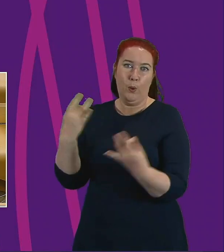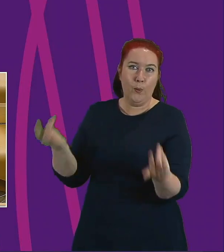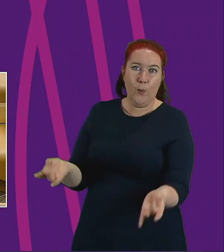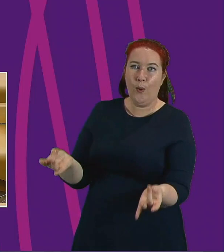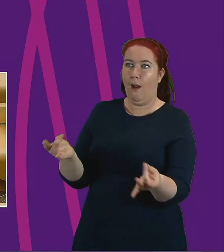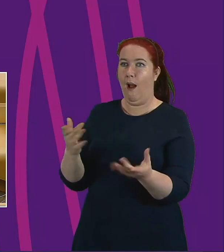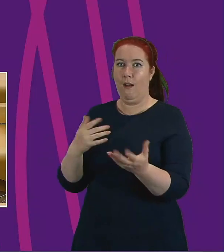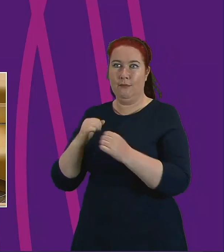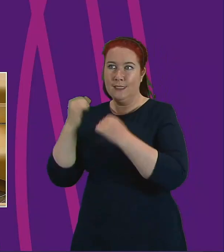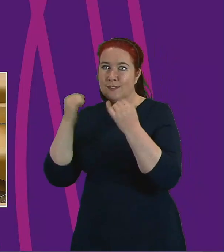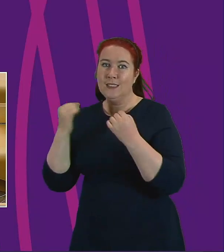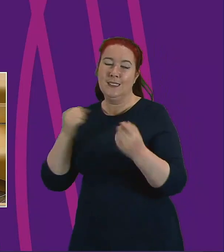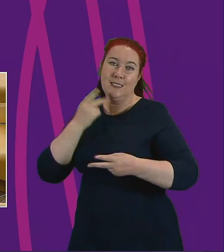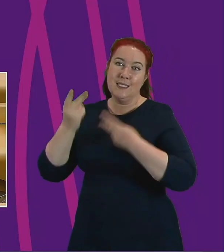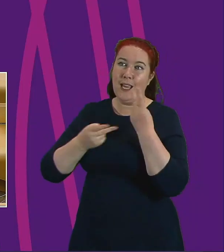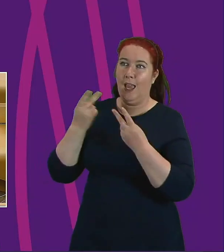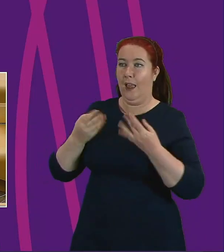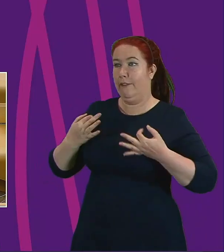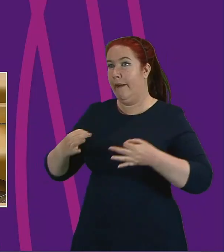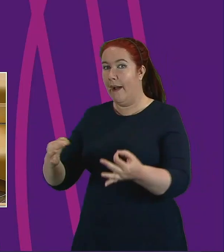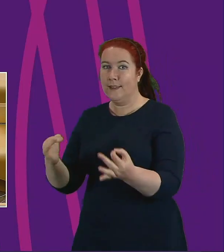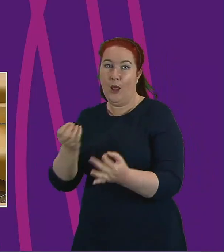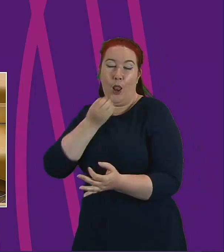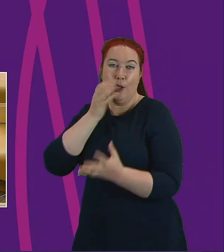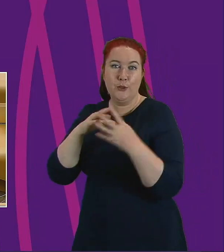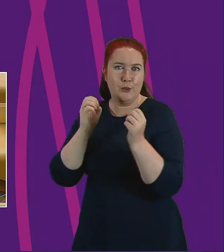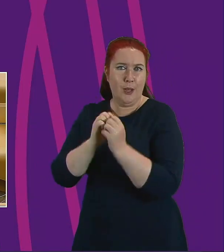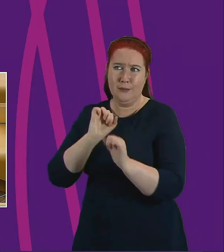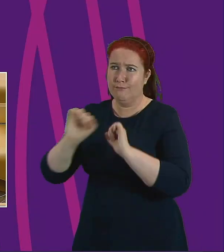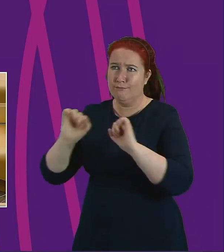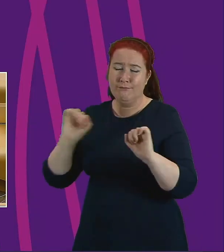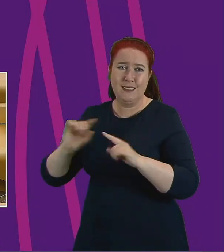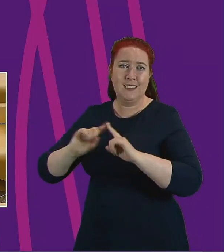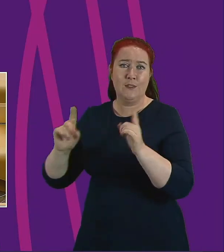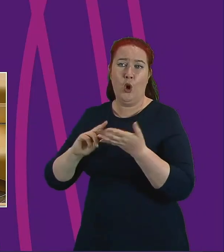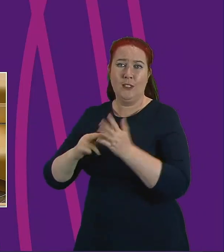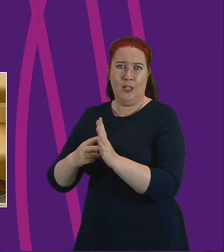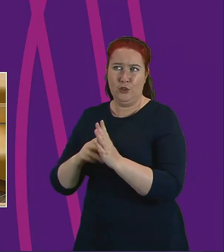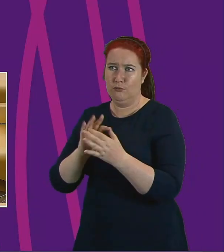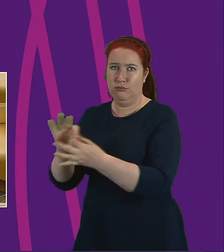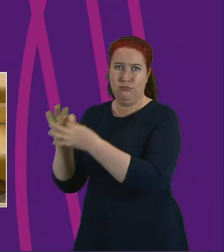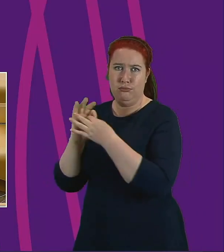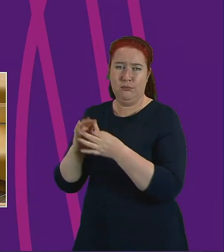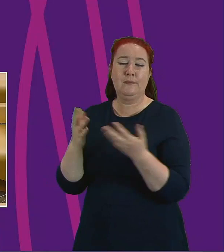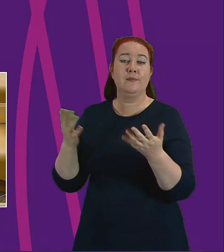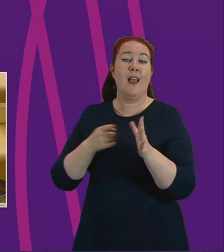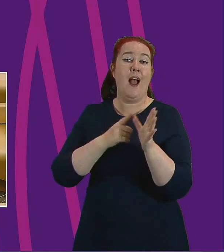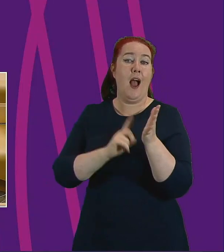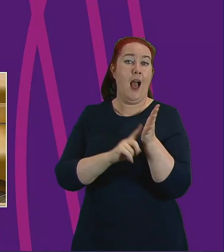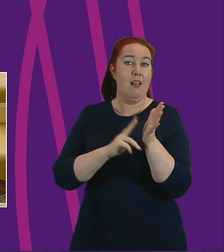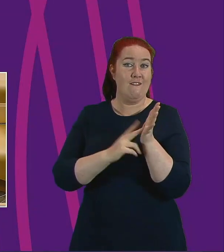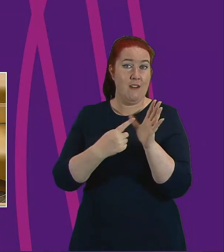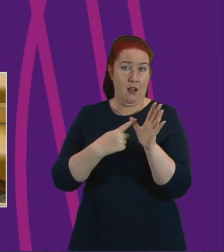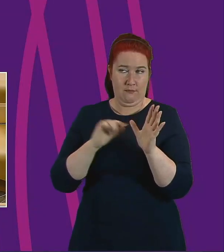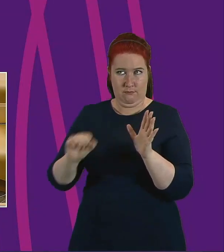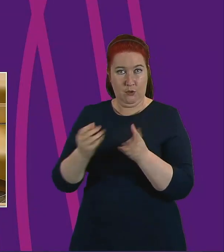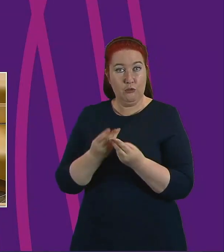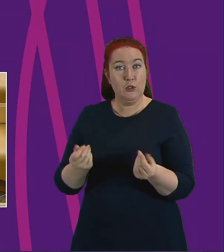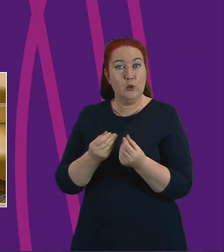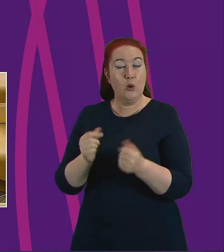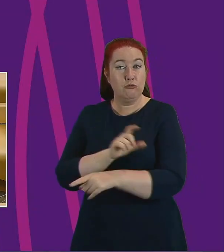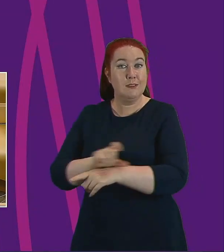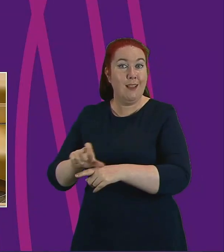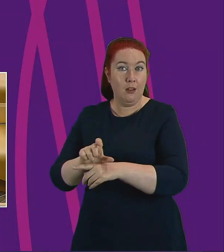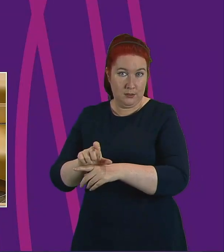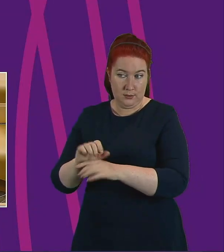gardening, lunch clubs. Many organisations have benefited. In ALVA, the resource and the resilience group have led